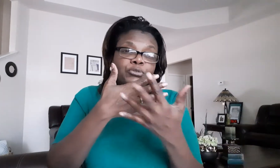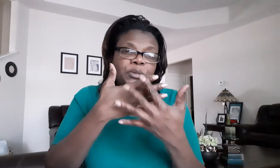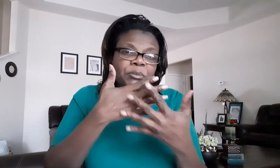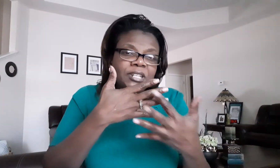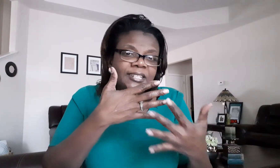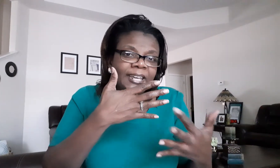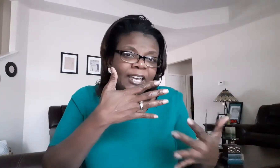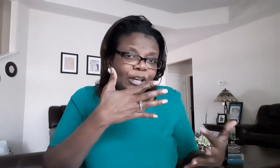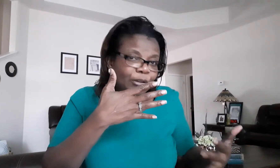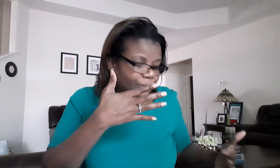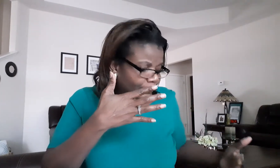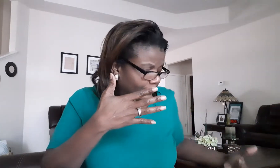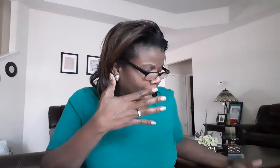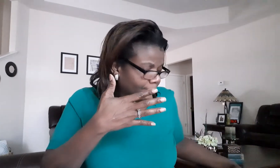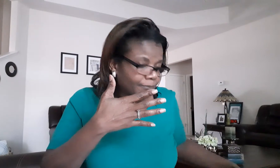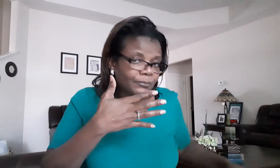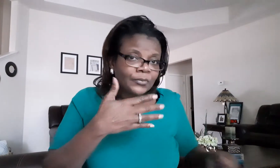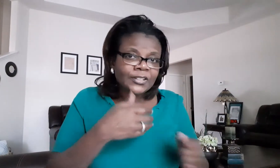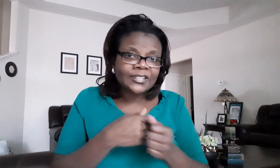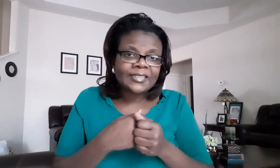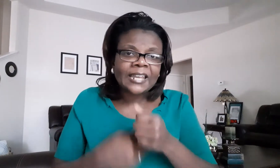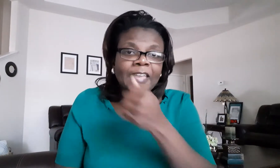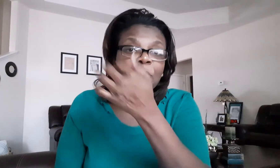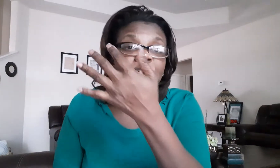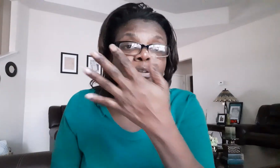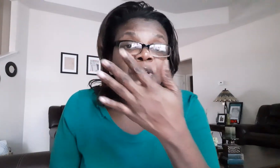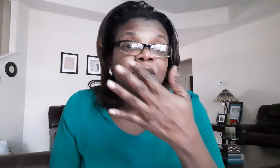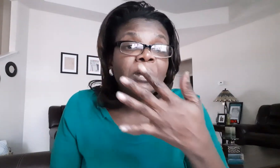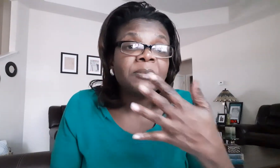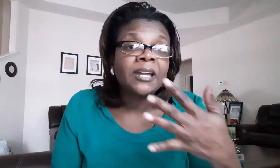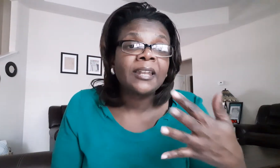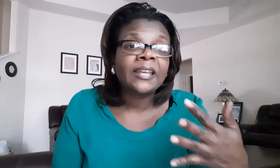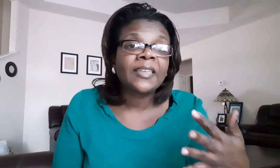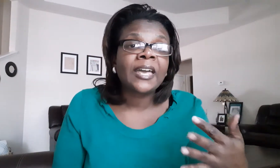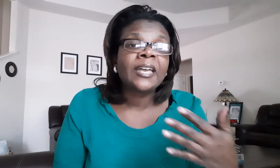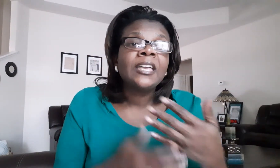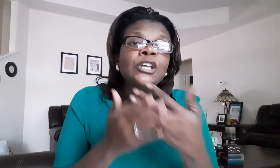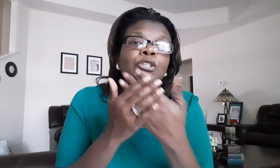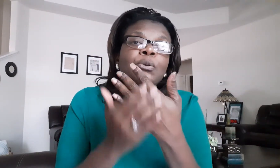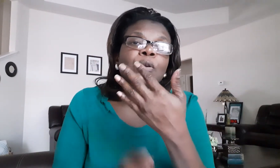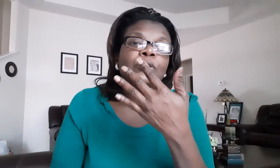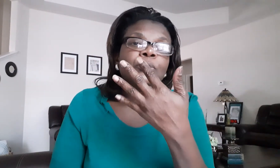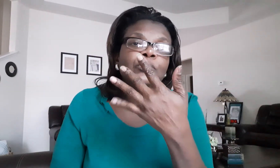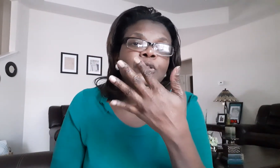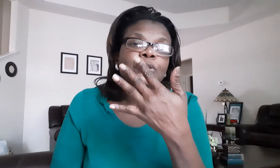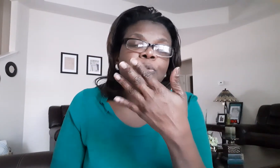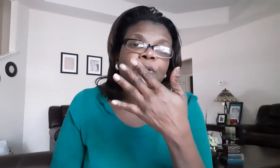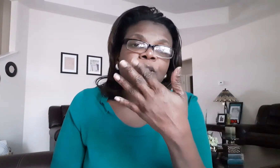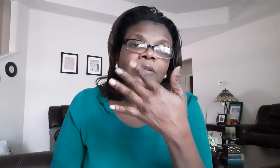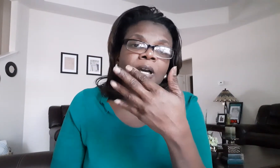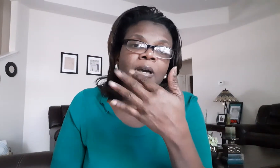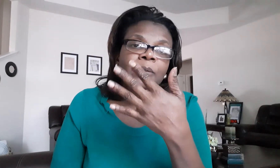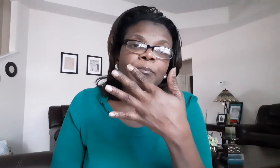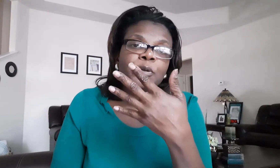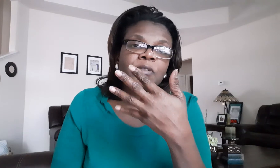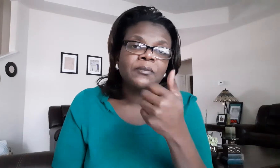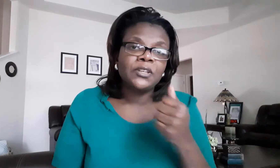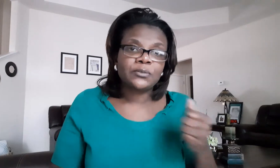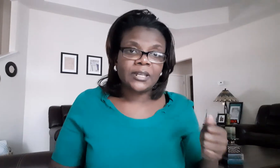bloodstreaming down just like that make sure when you come down like that you're doing um moving your fingers like